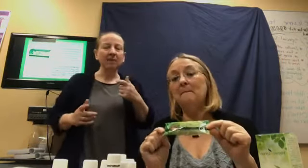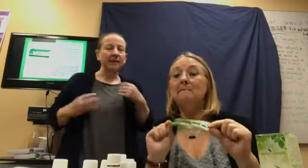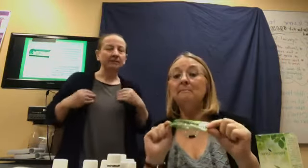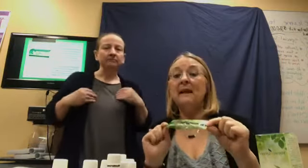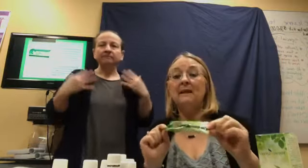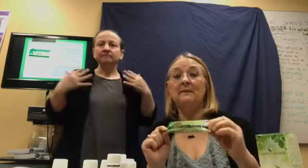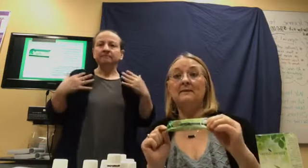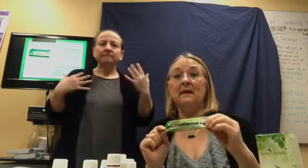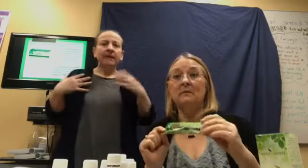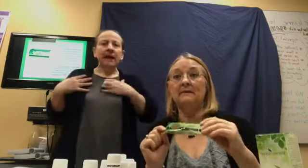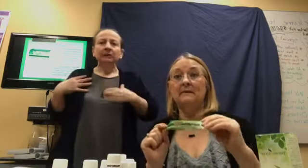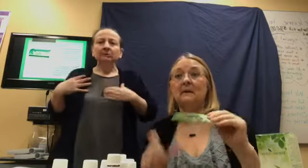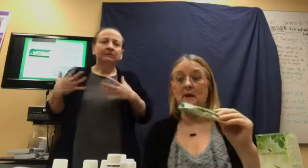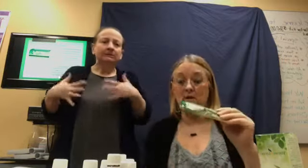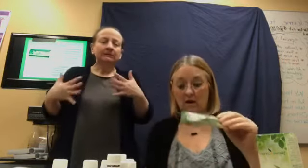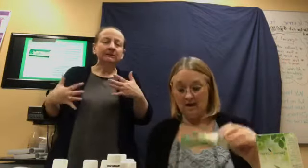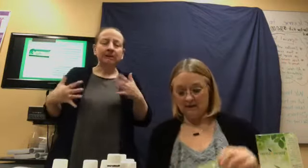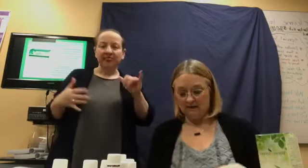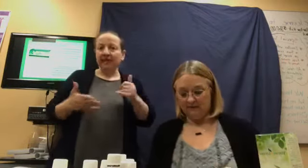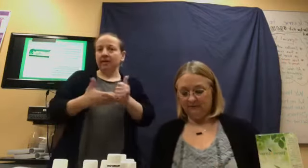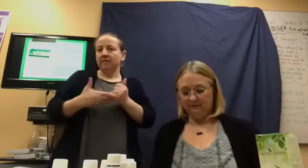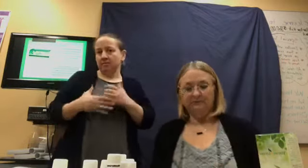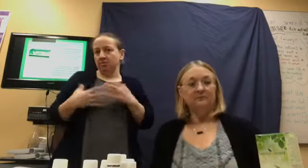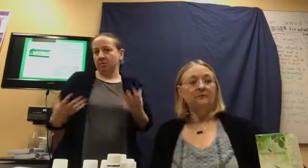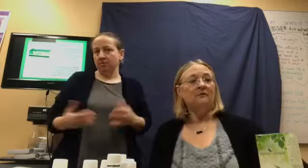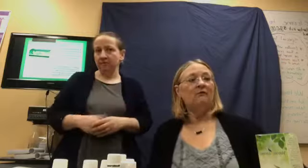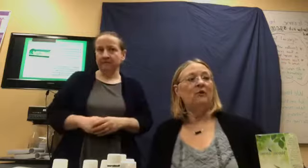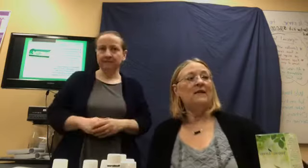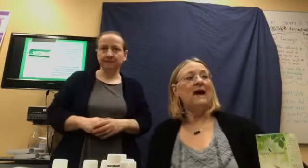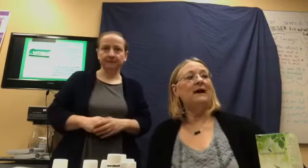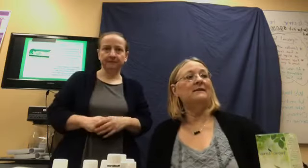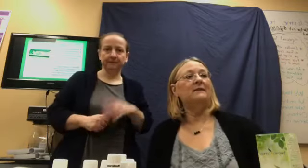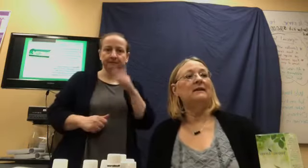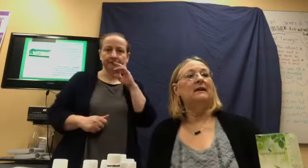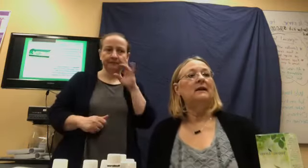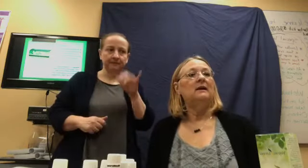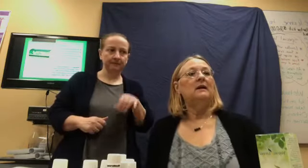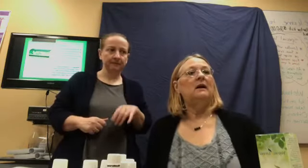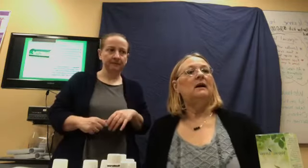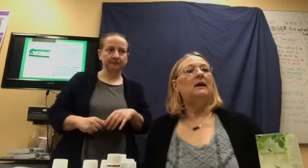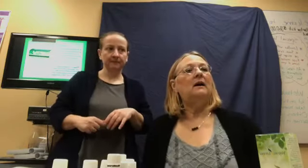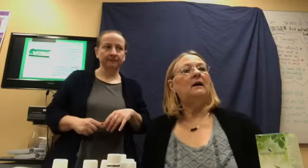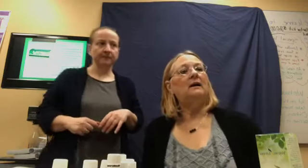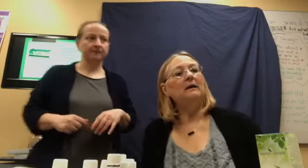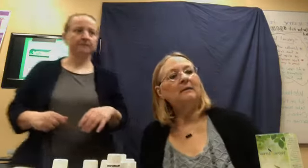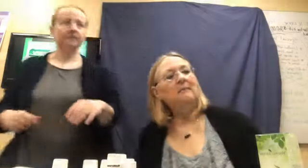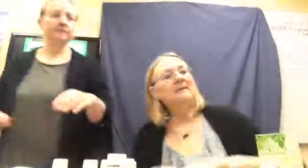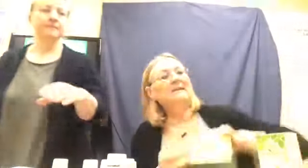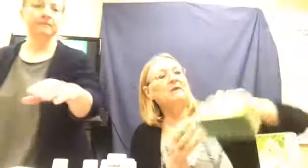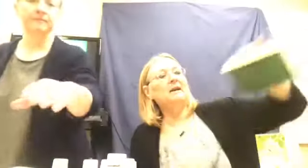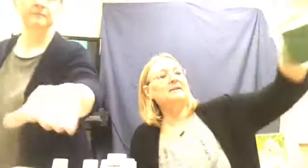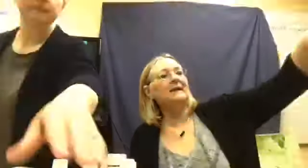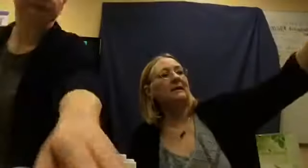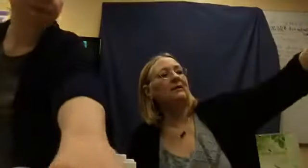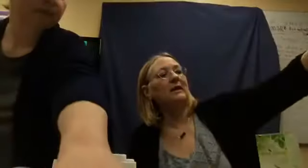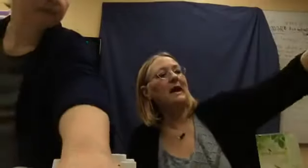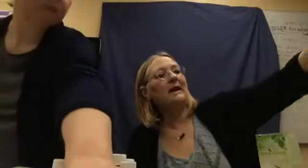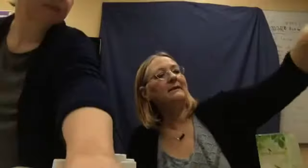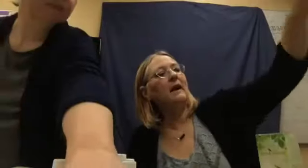And, this helps a lot for that. Uh, let me see what else the Andrea has out